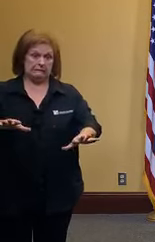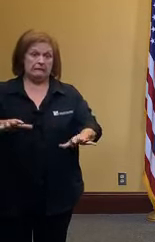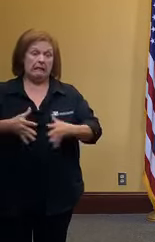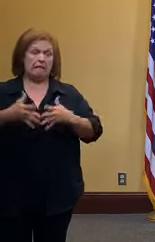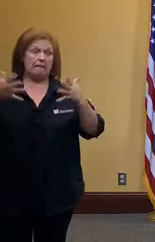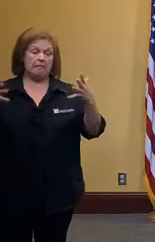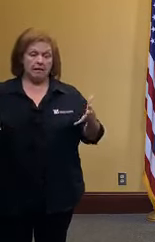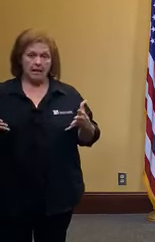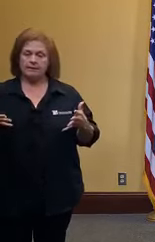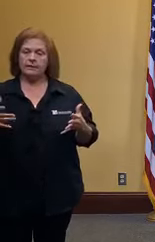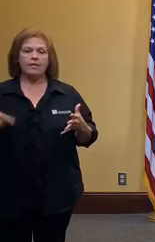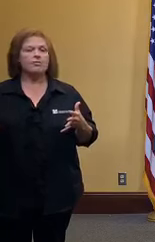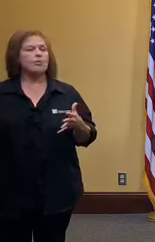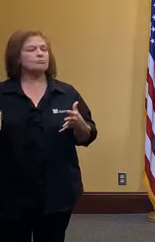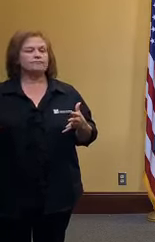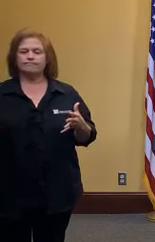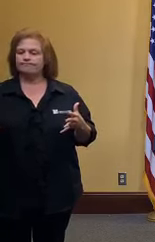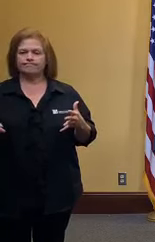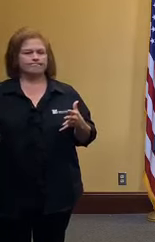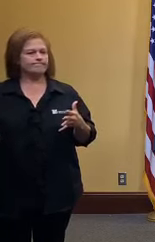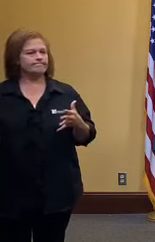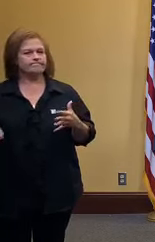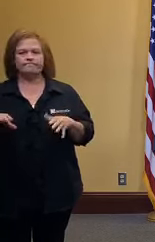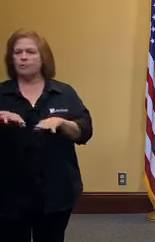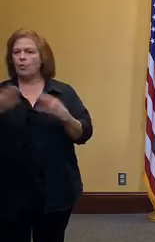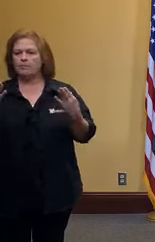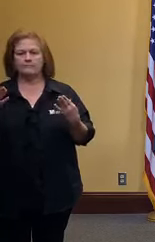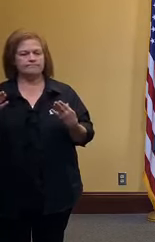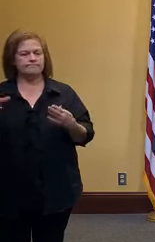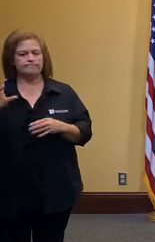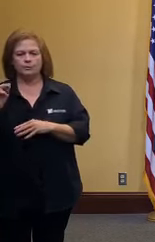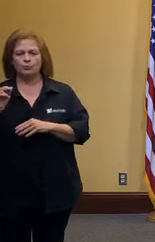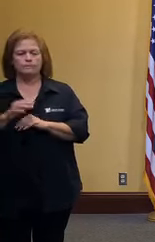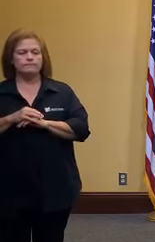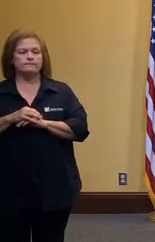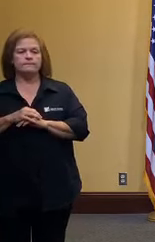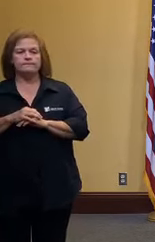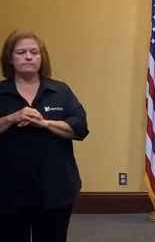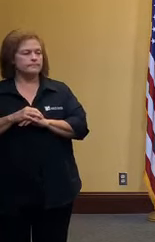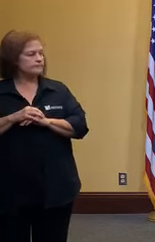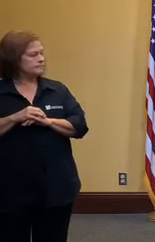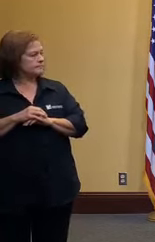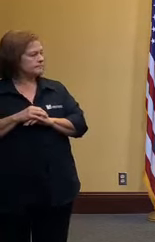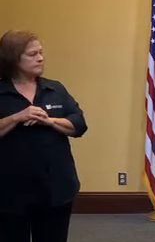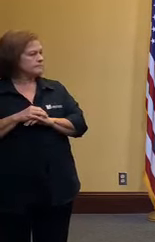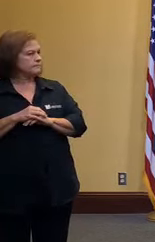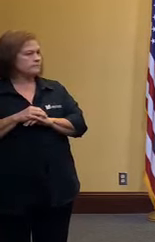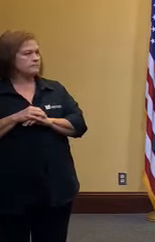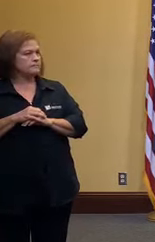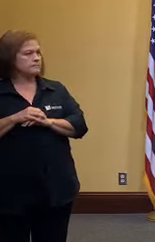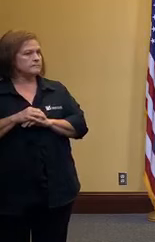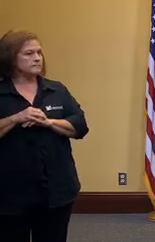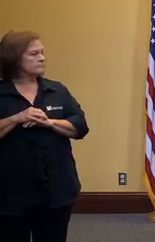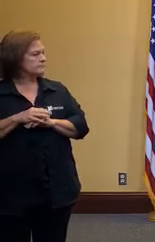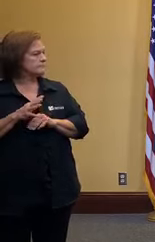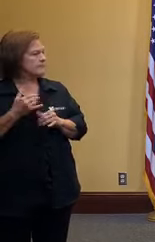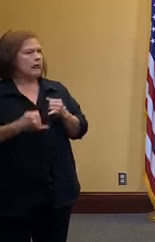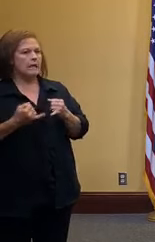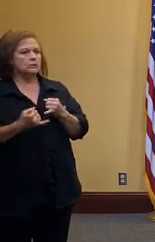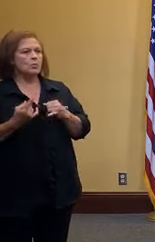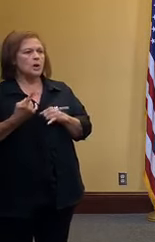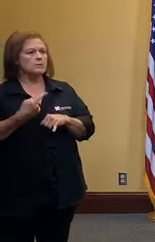some of them cannot reopen safely next slide the last slide